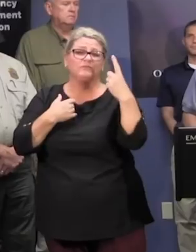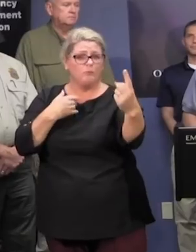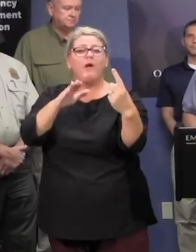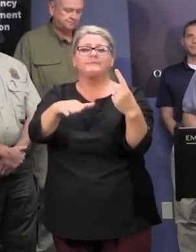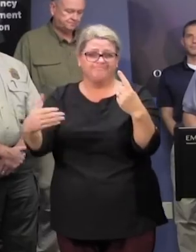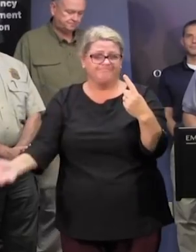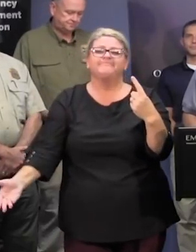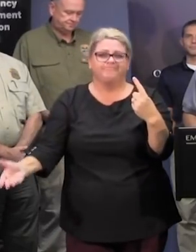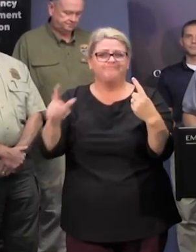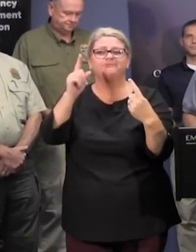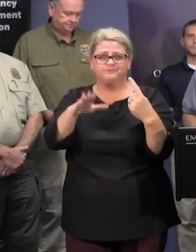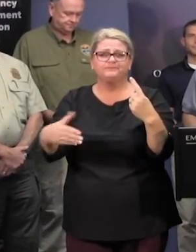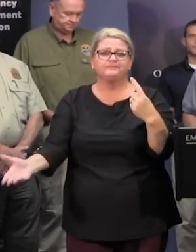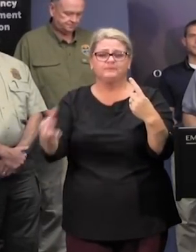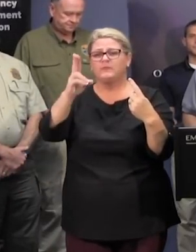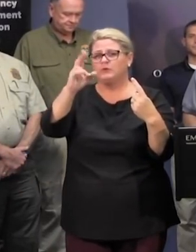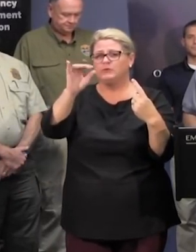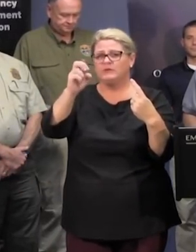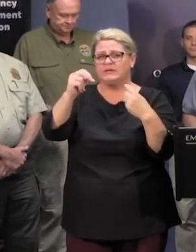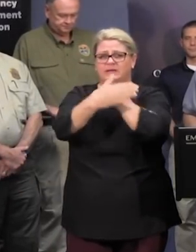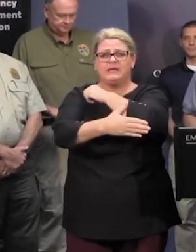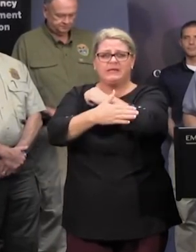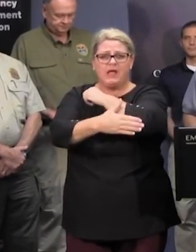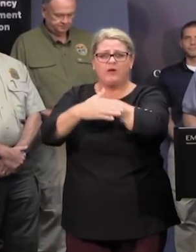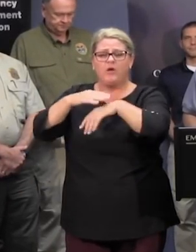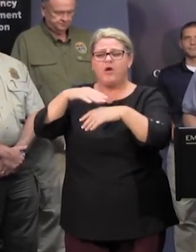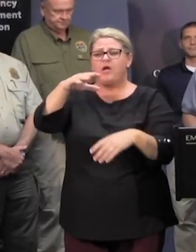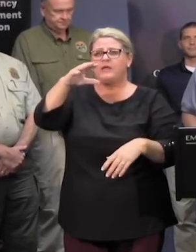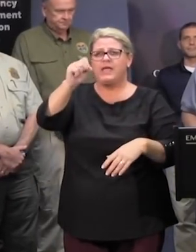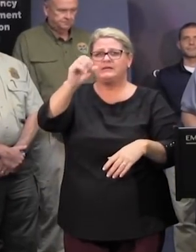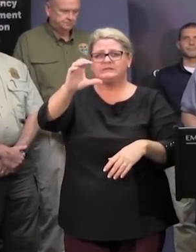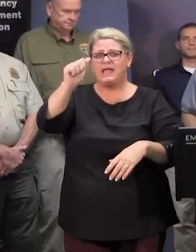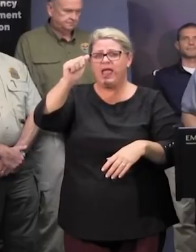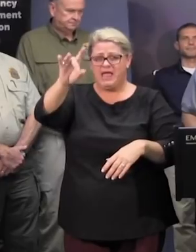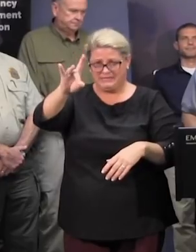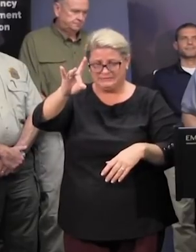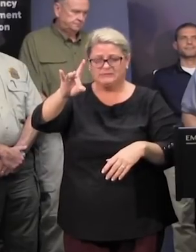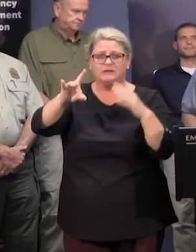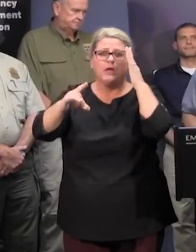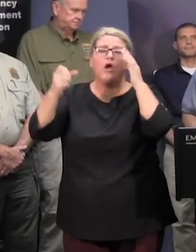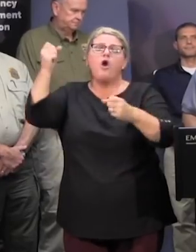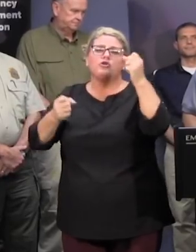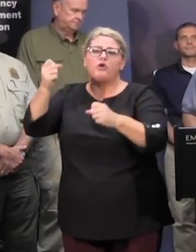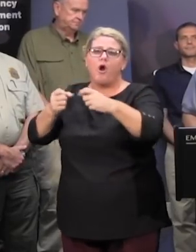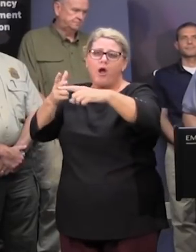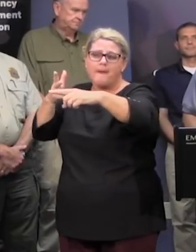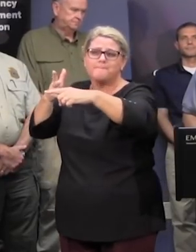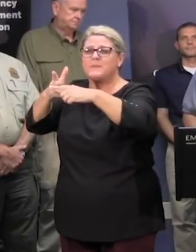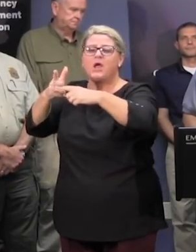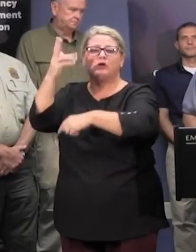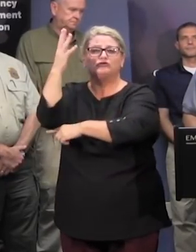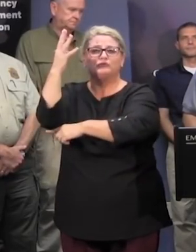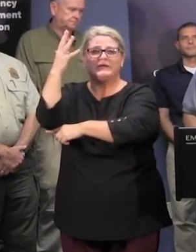storm related death union county on sc18 vehicle struck a tree that was blown across